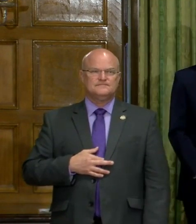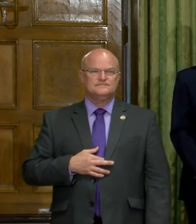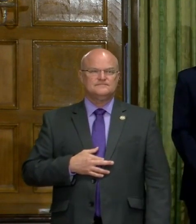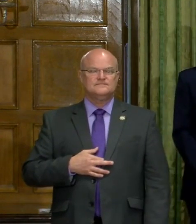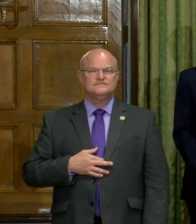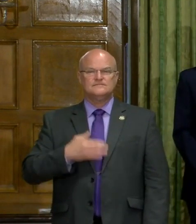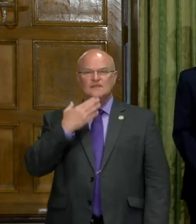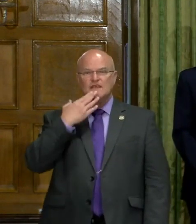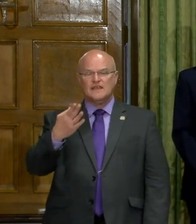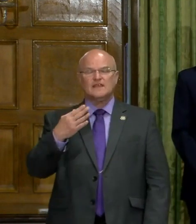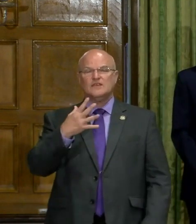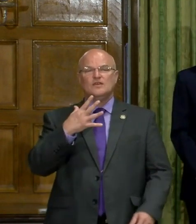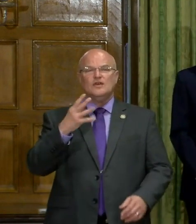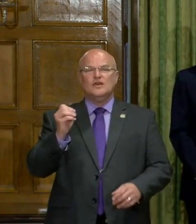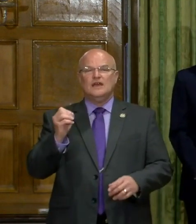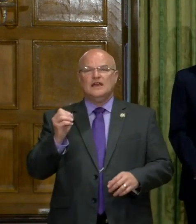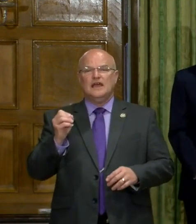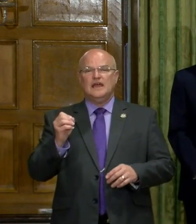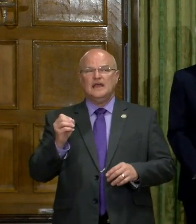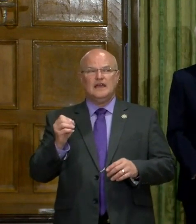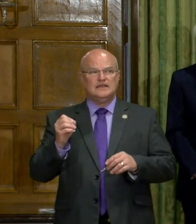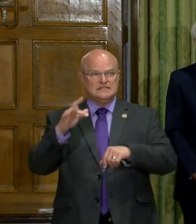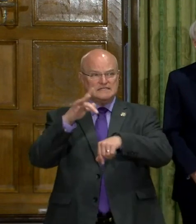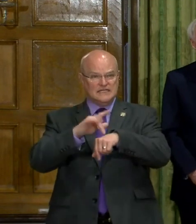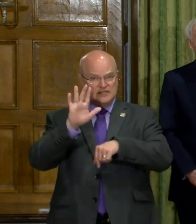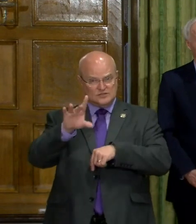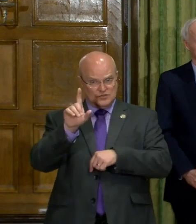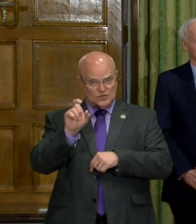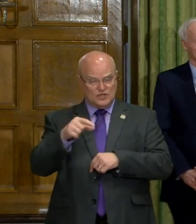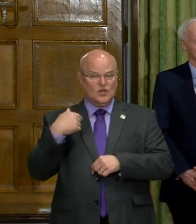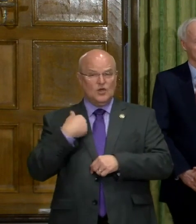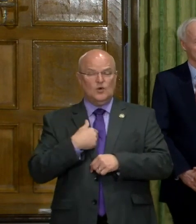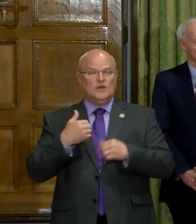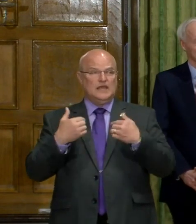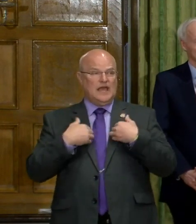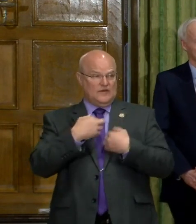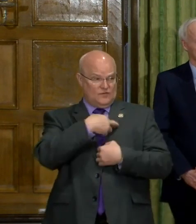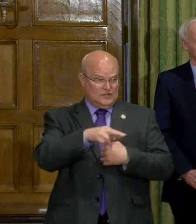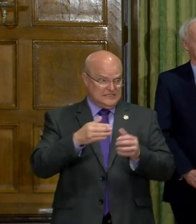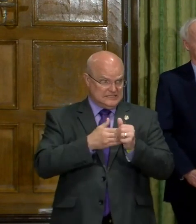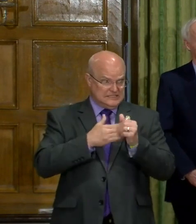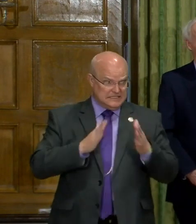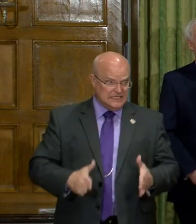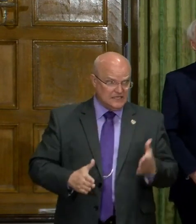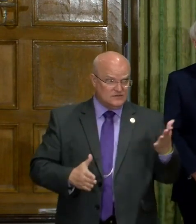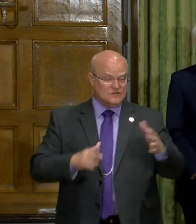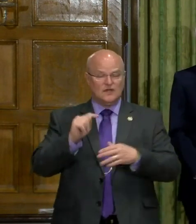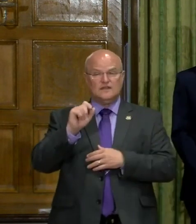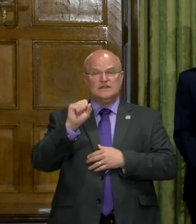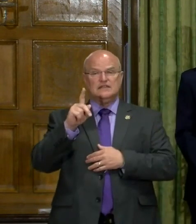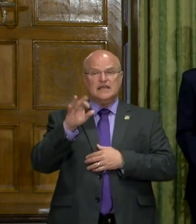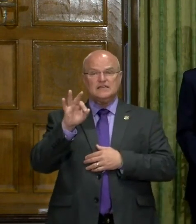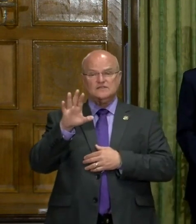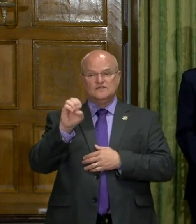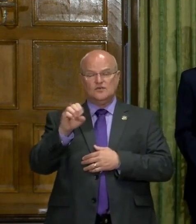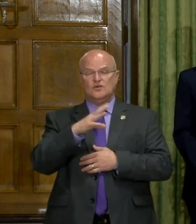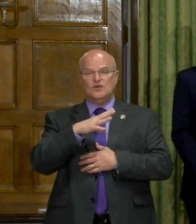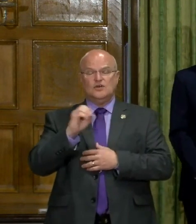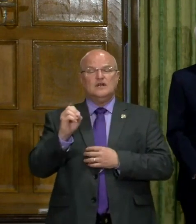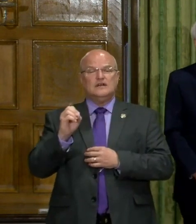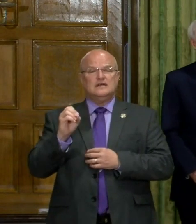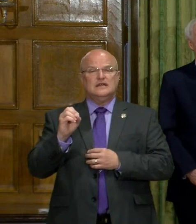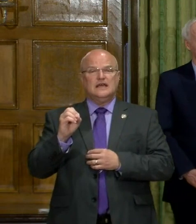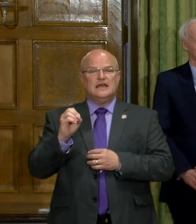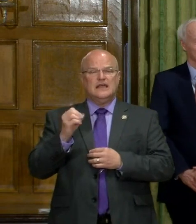Um, thank you. And, uh, you know, just to touch on your question, we've got, uh, religious leaders on the task force and,